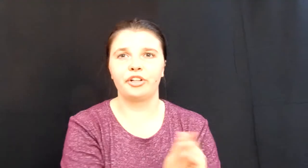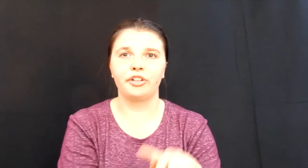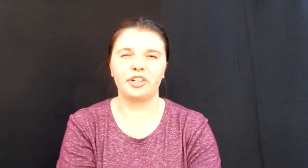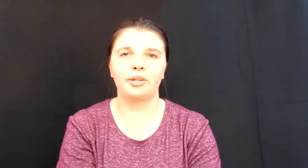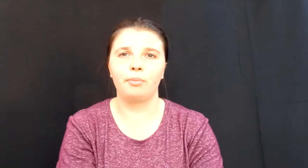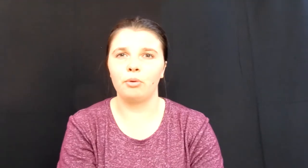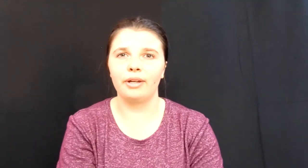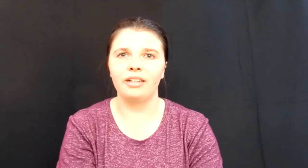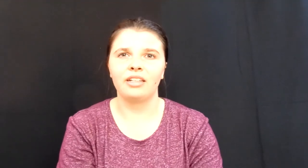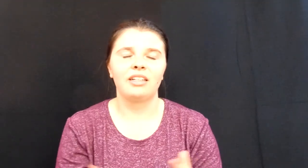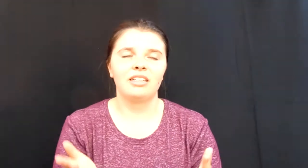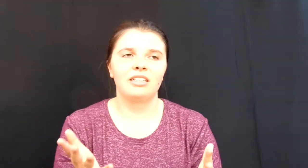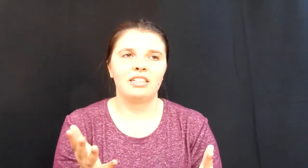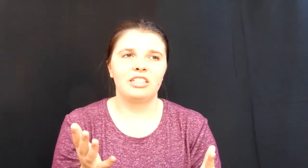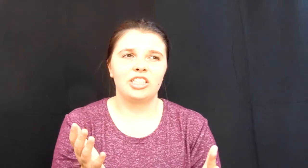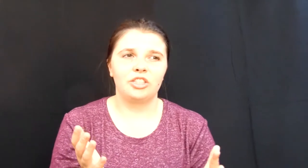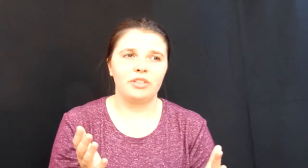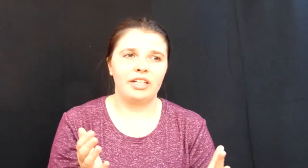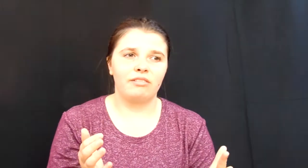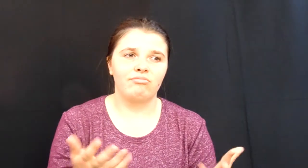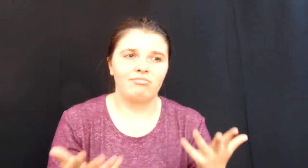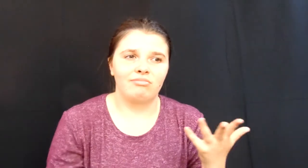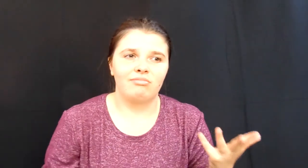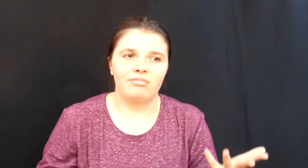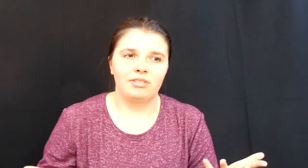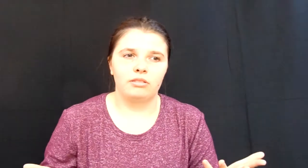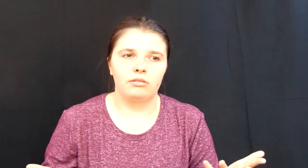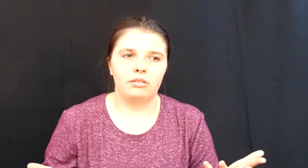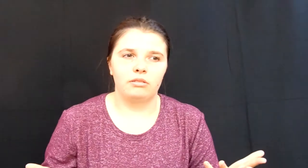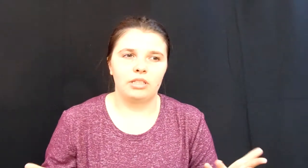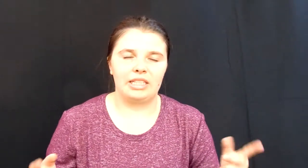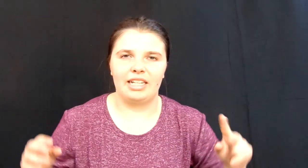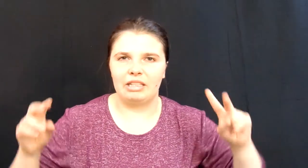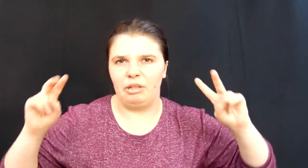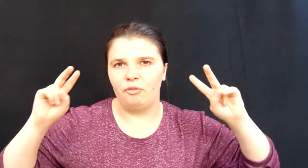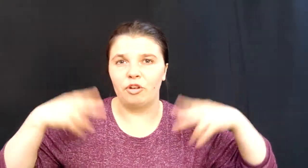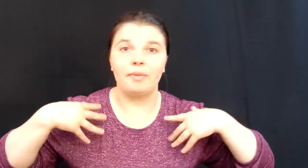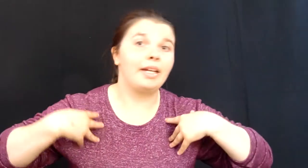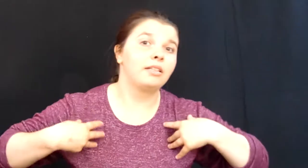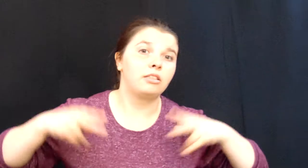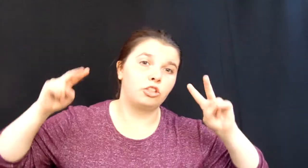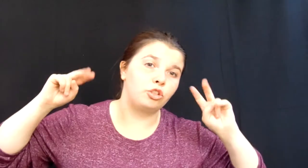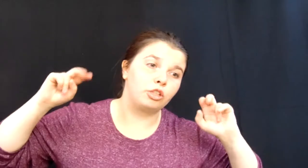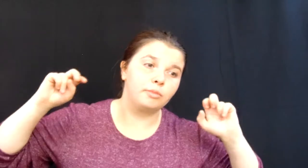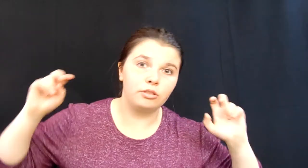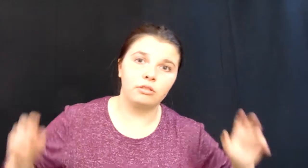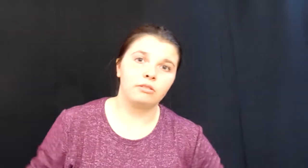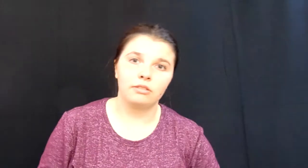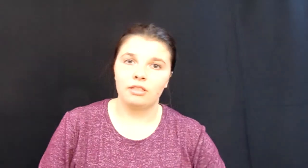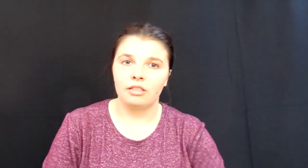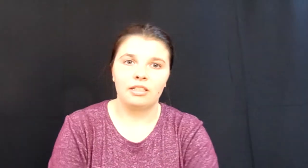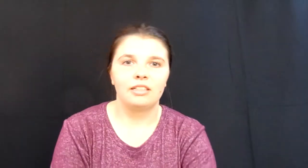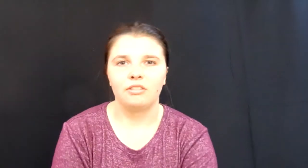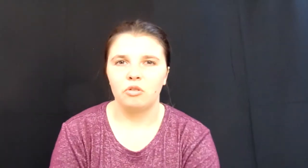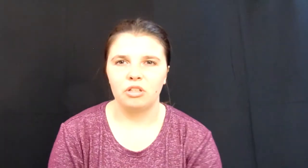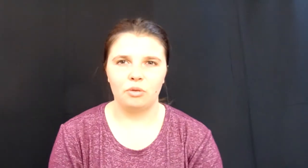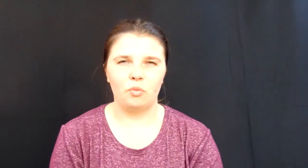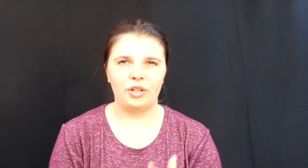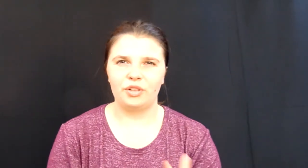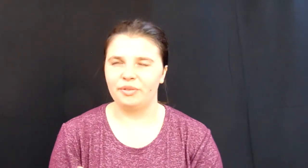girl or a boy so then it's like them for me the normal when your